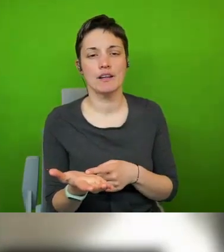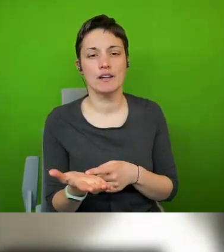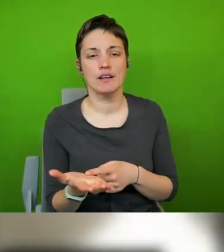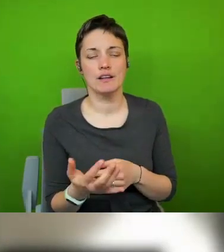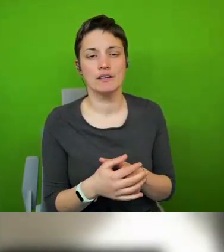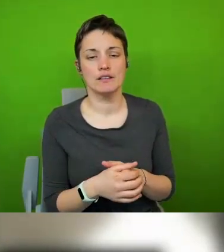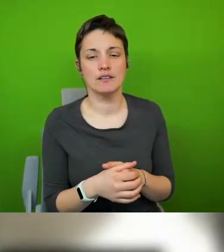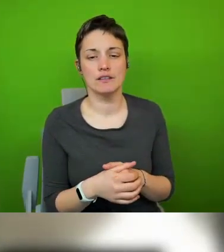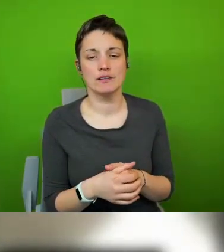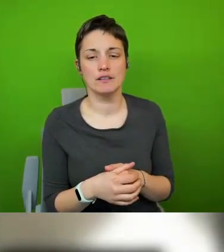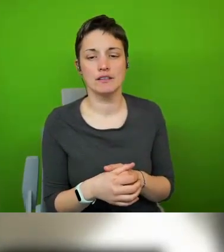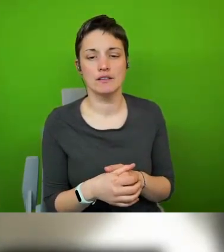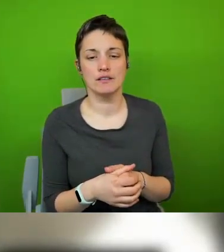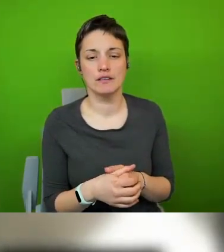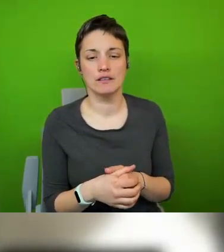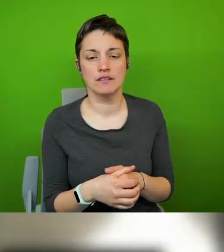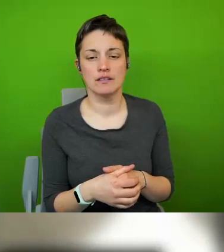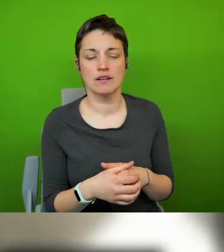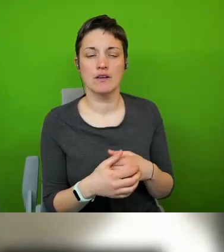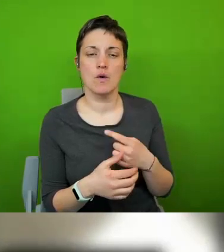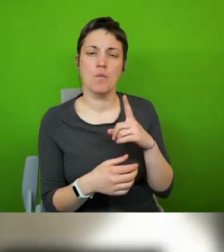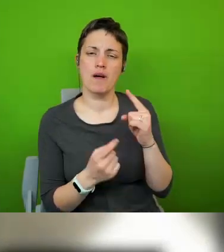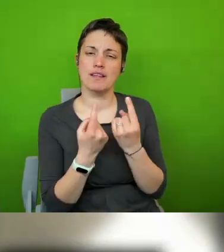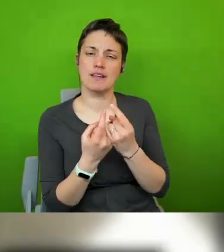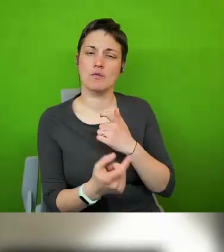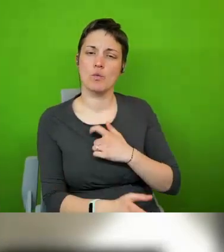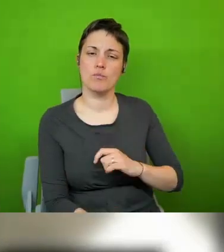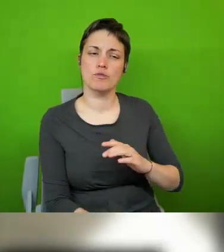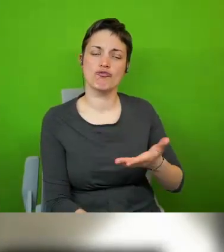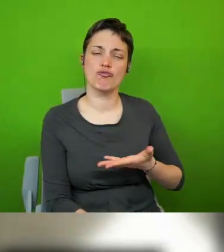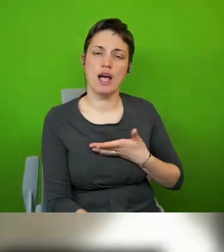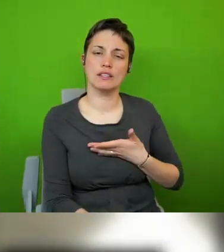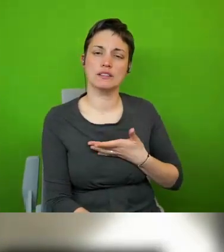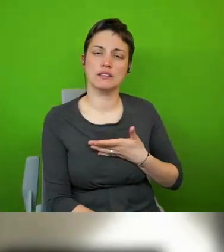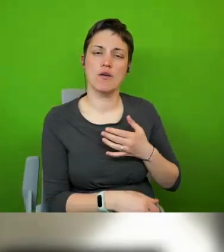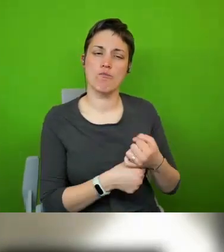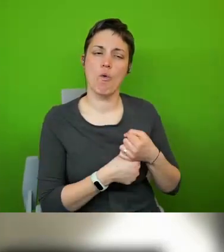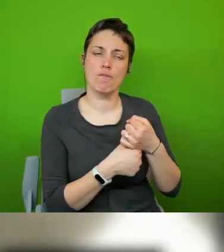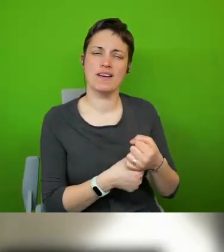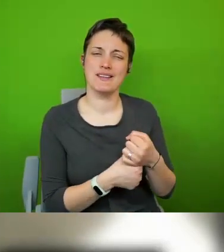perhaps in the human rights movement gone a bit to the background is the uh the strong